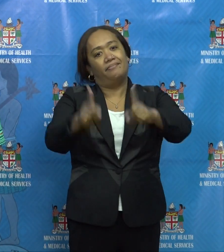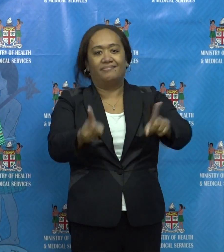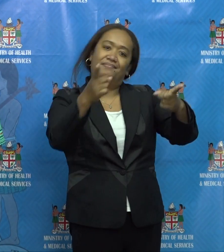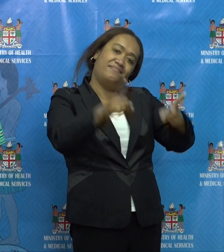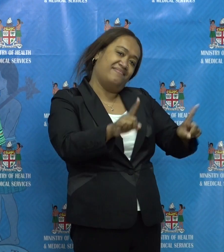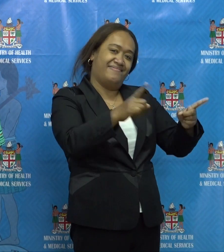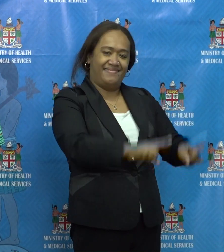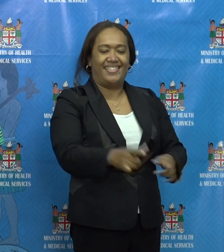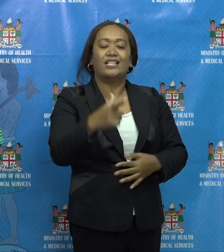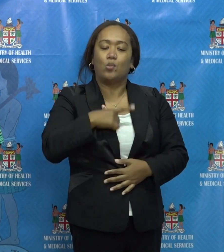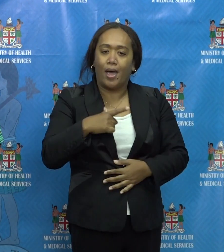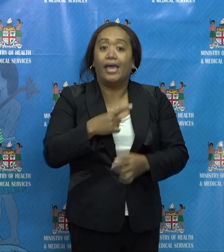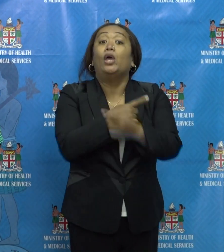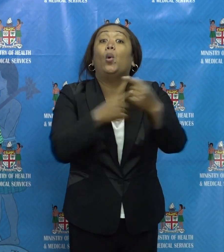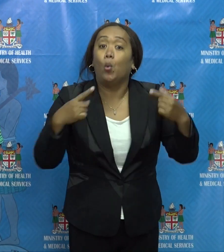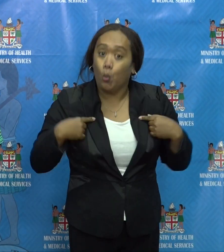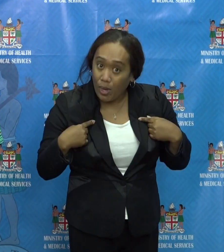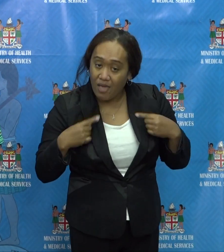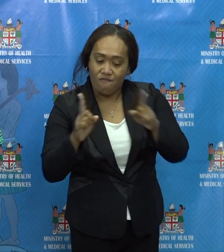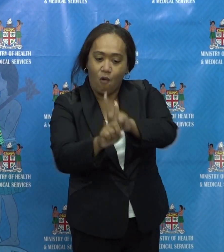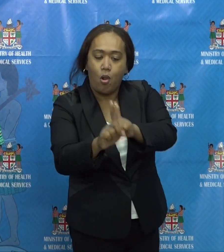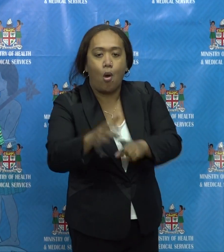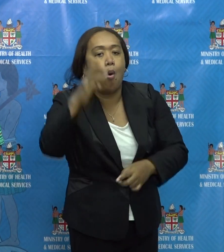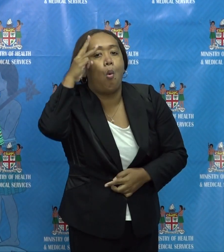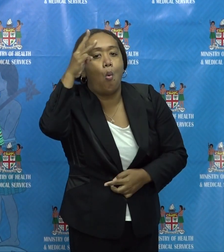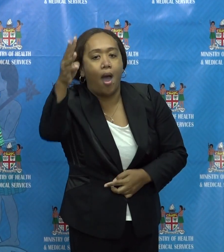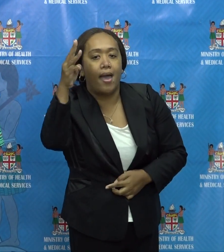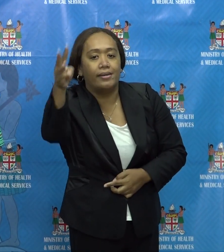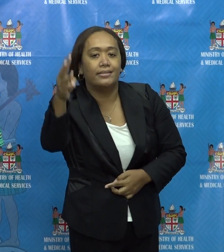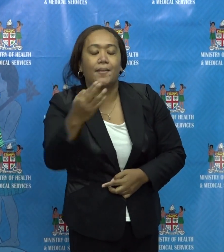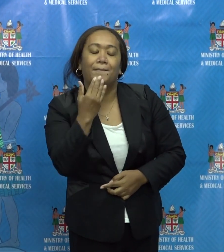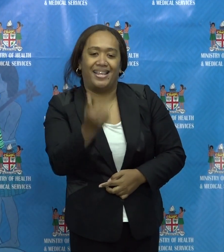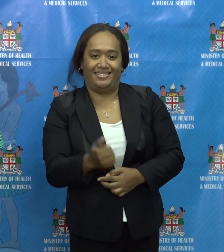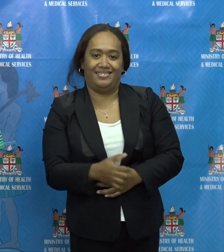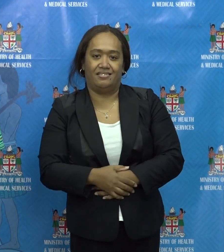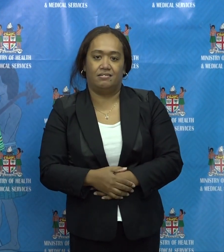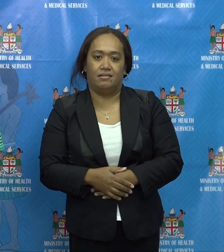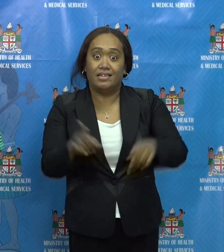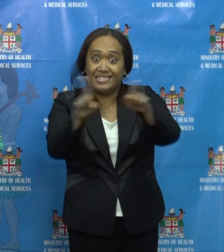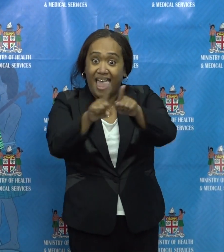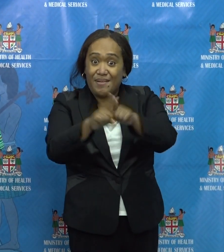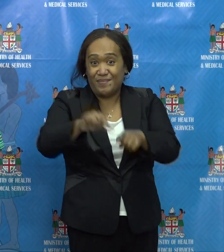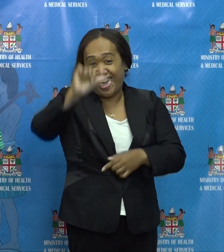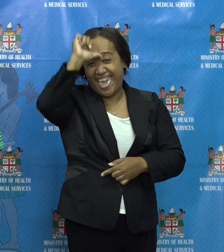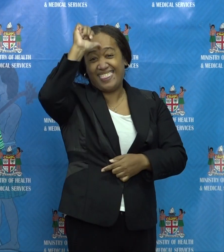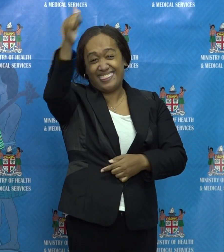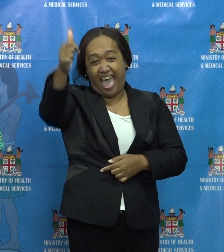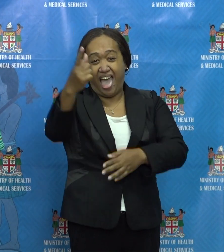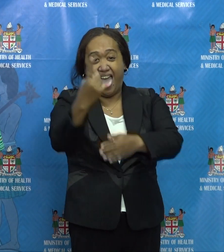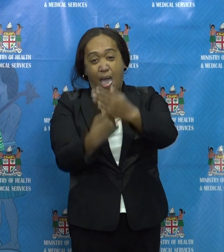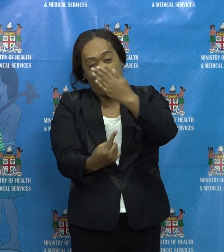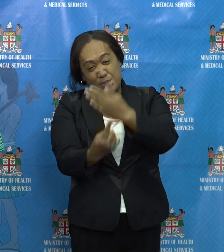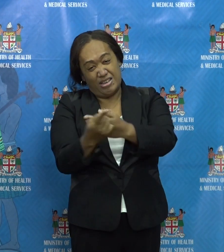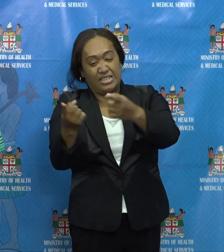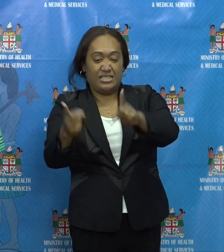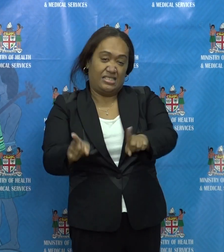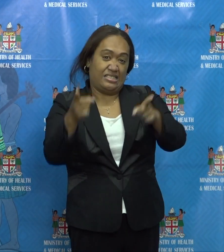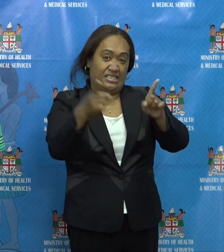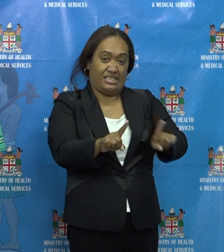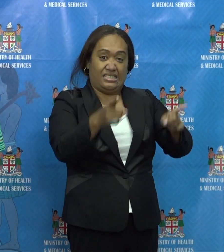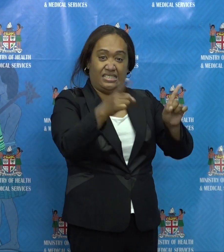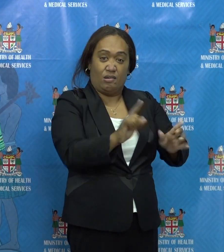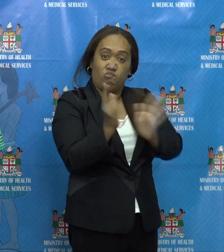I think we should be wise to look also at the tragedy that is unfolding in India, which saw a sudden resurgence of the virus.